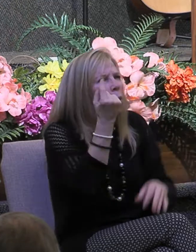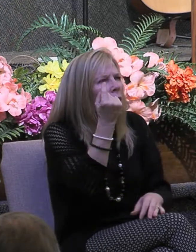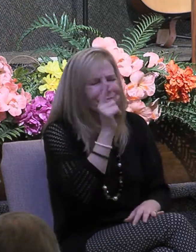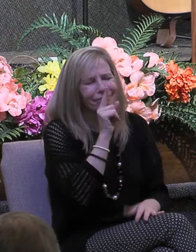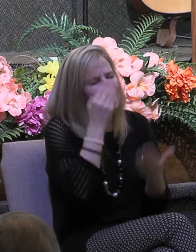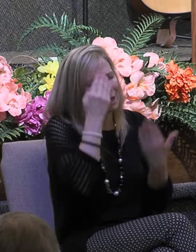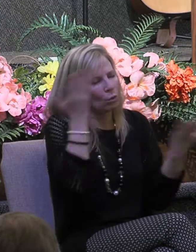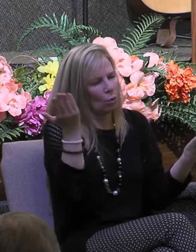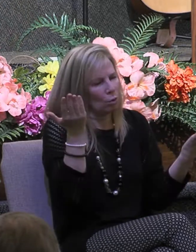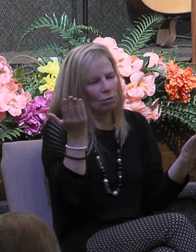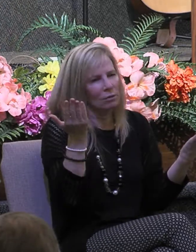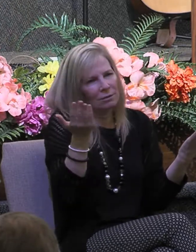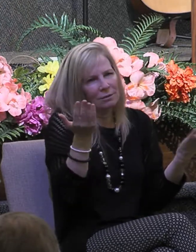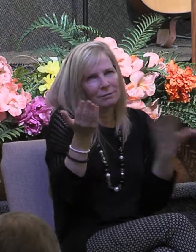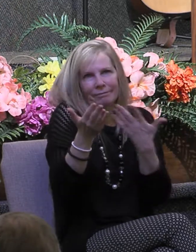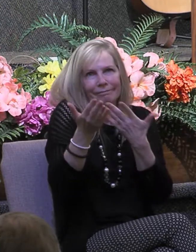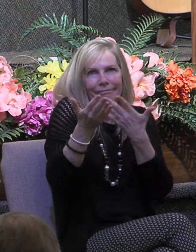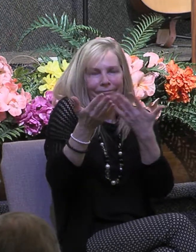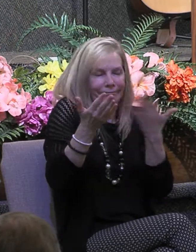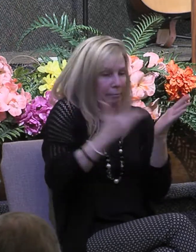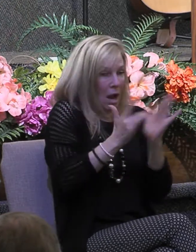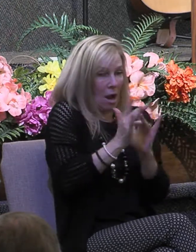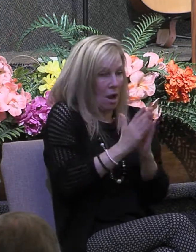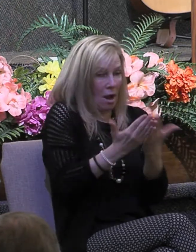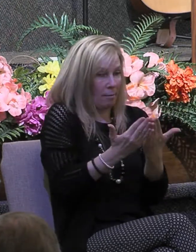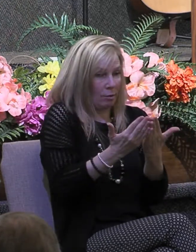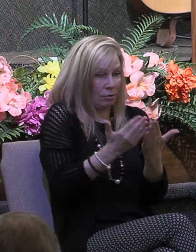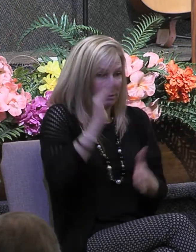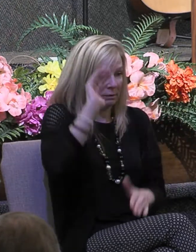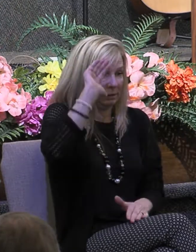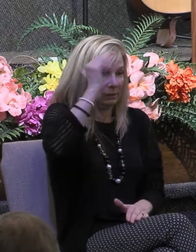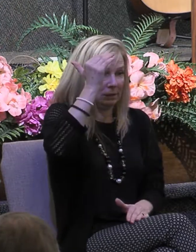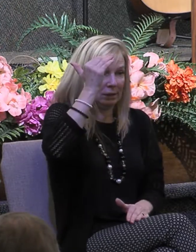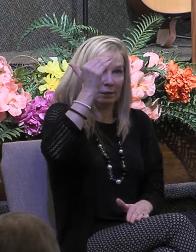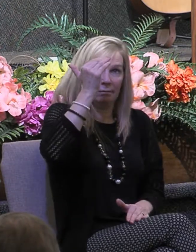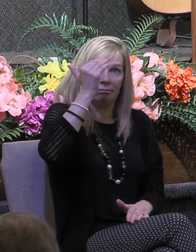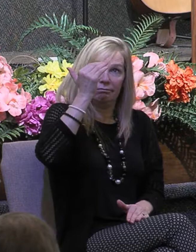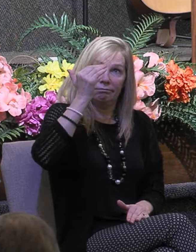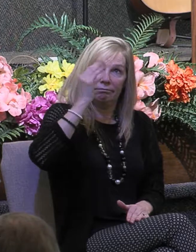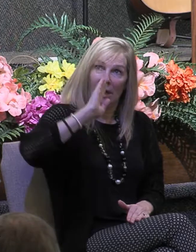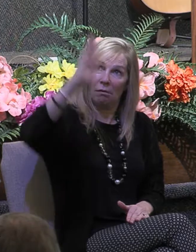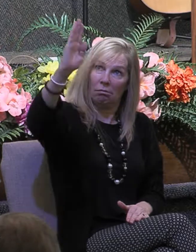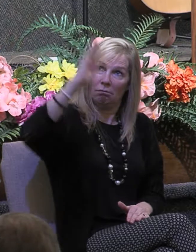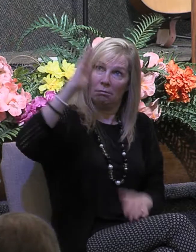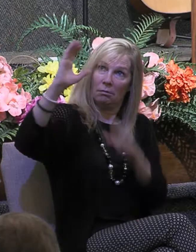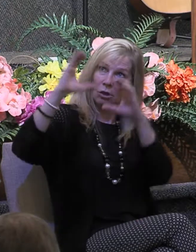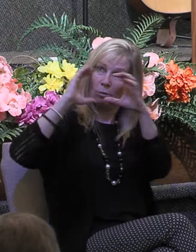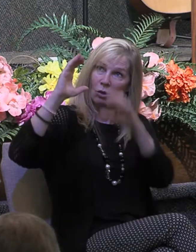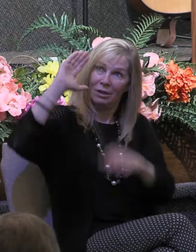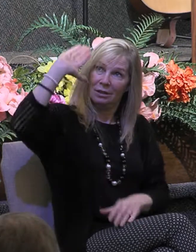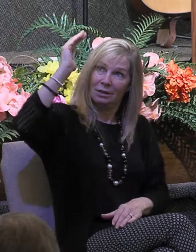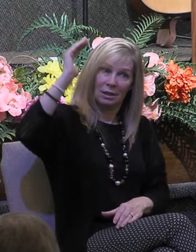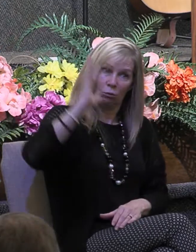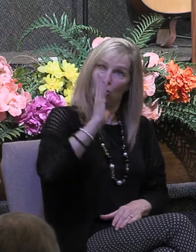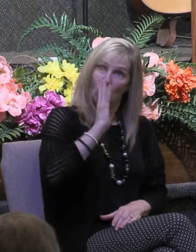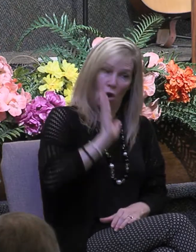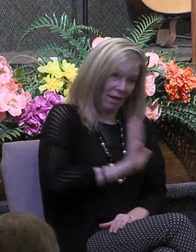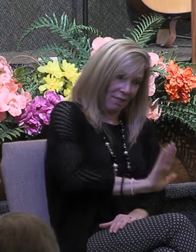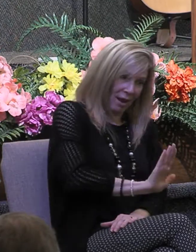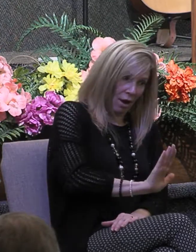whenever they are presented in the Bible as communicating with people they always talk the language of that person so that's not